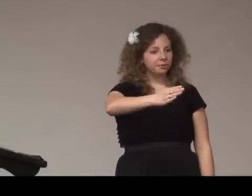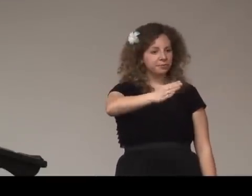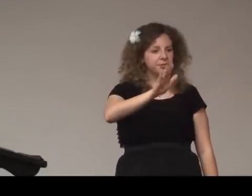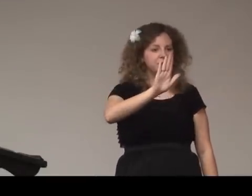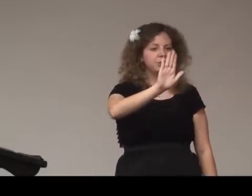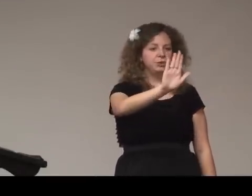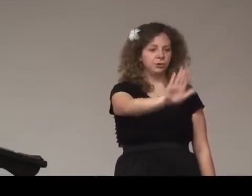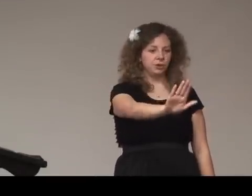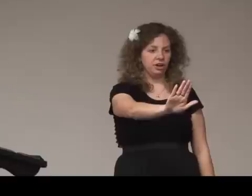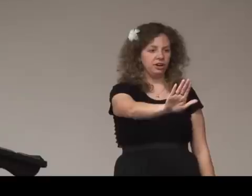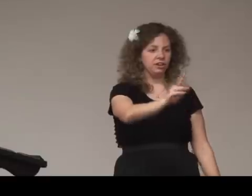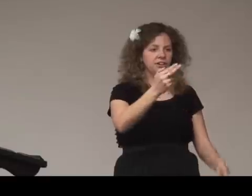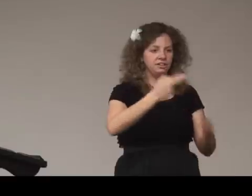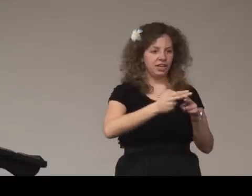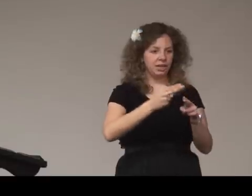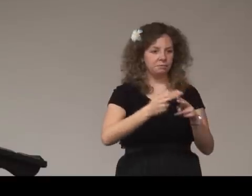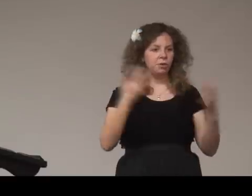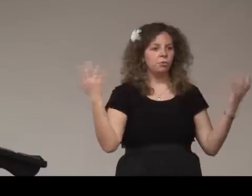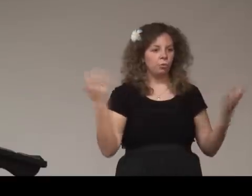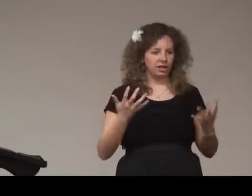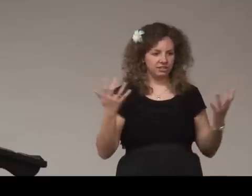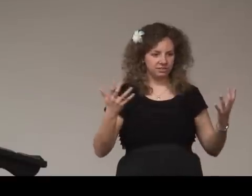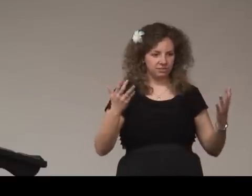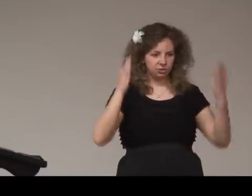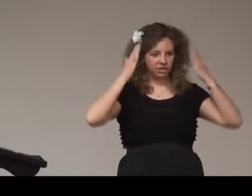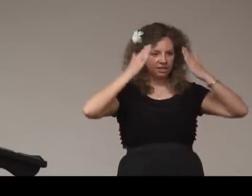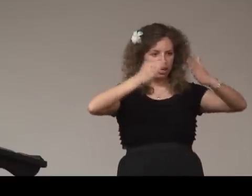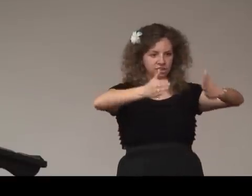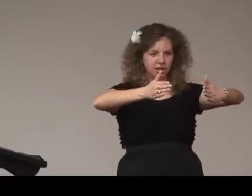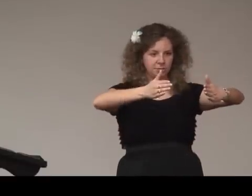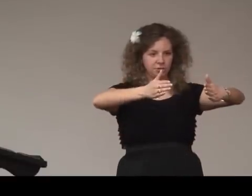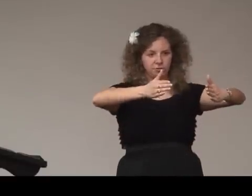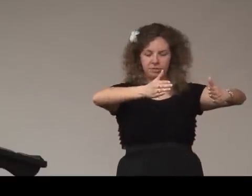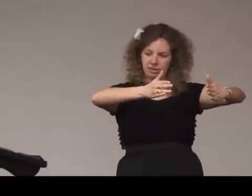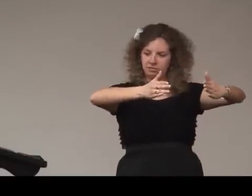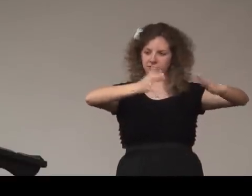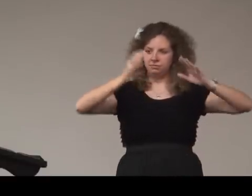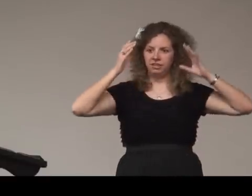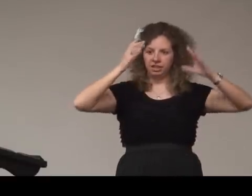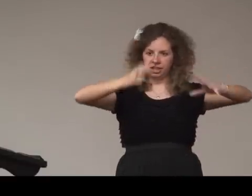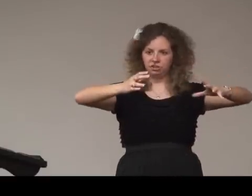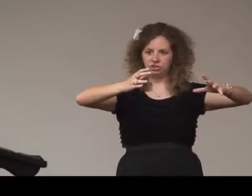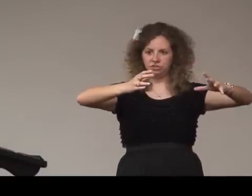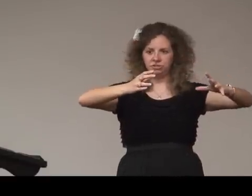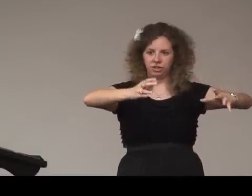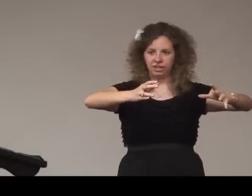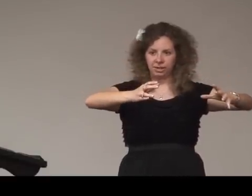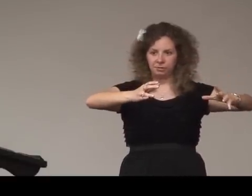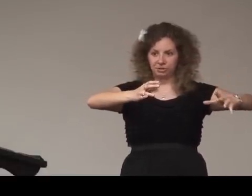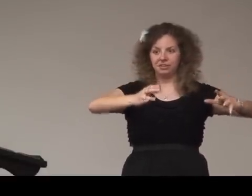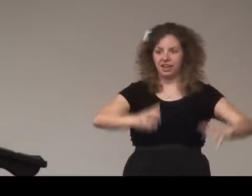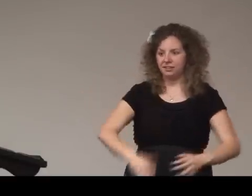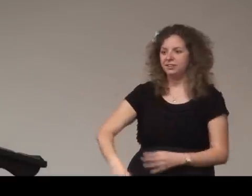your name what so the entire time then you remain engaged looking at that person okay